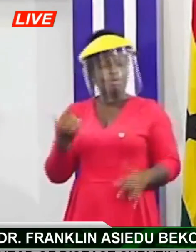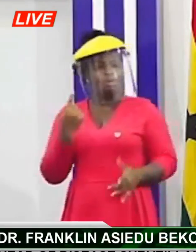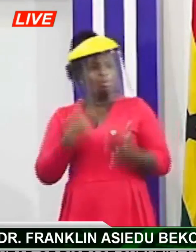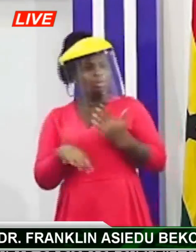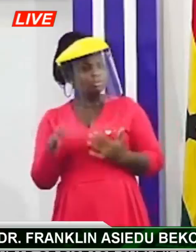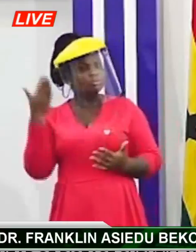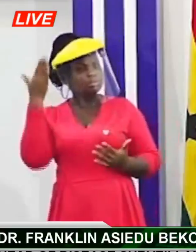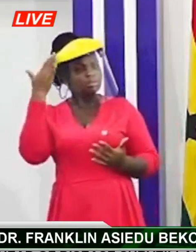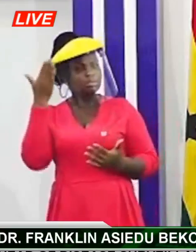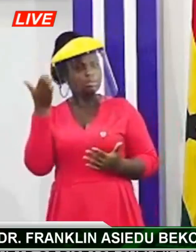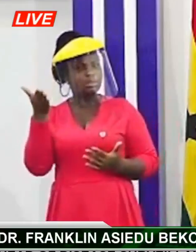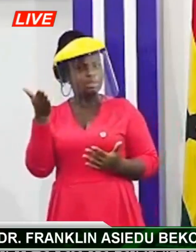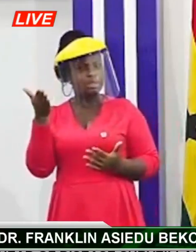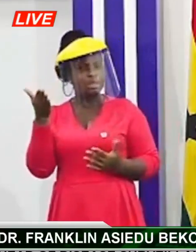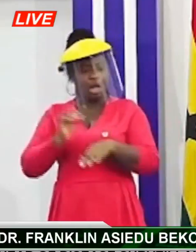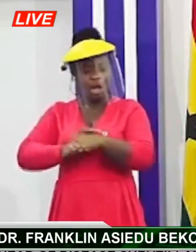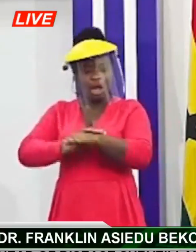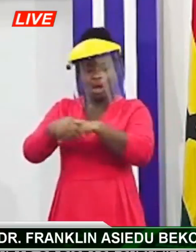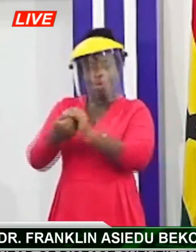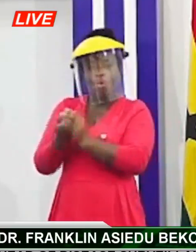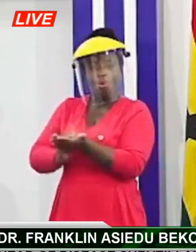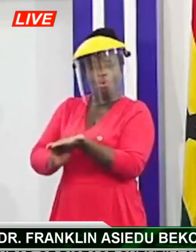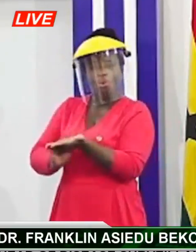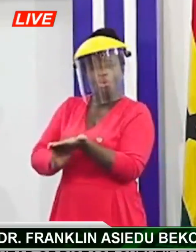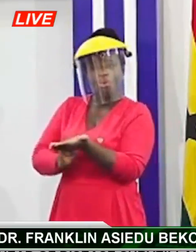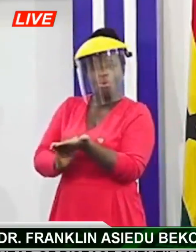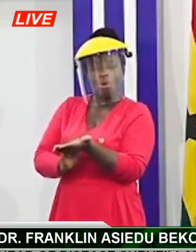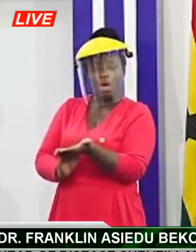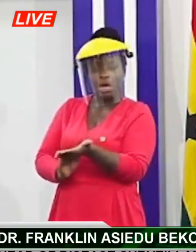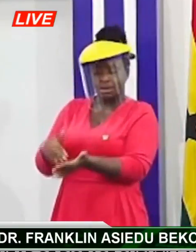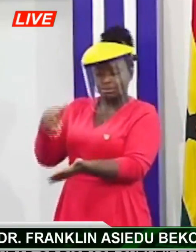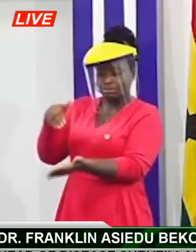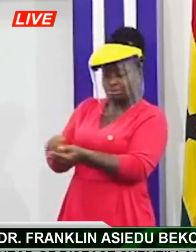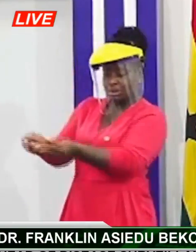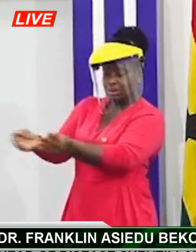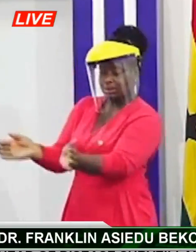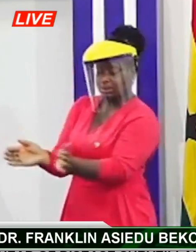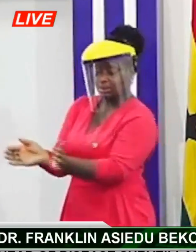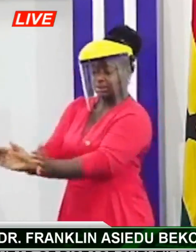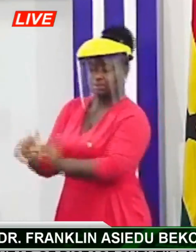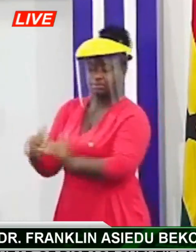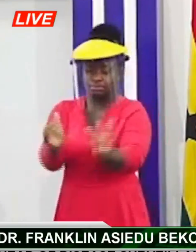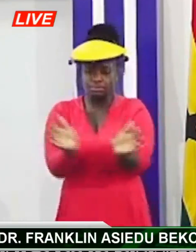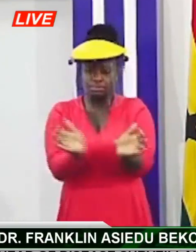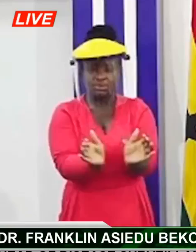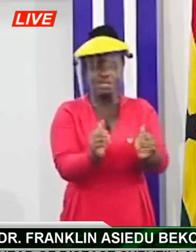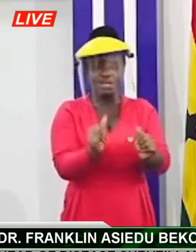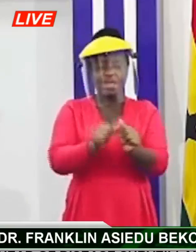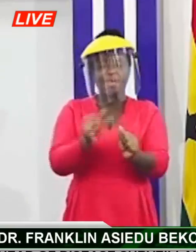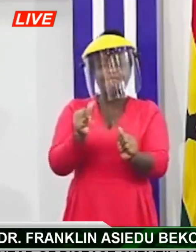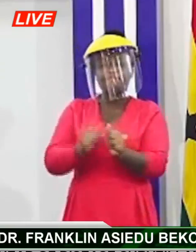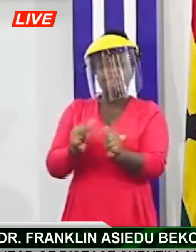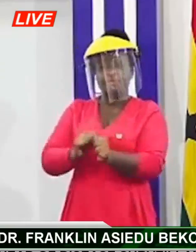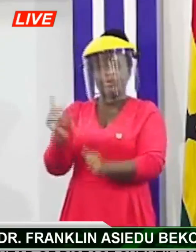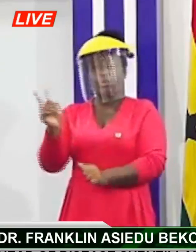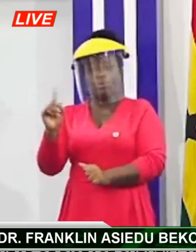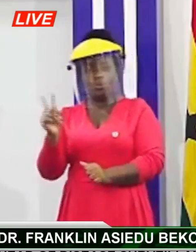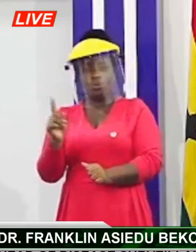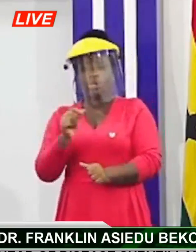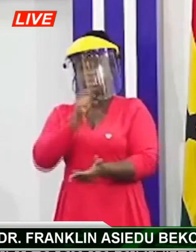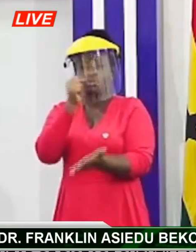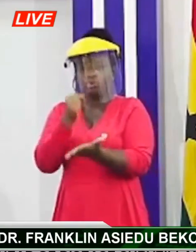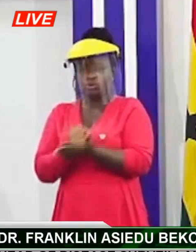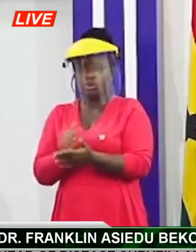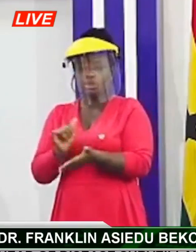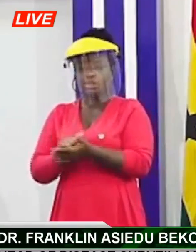hand facilities have been placed at the entrance of each section so there's a conscious effort to ensure hand